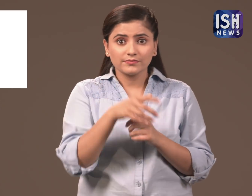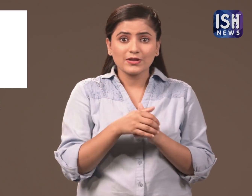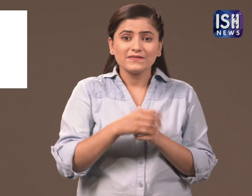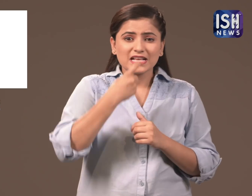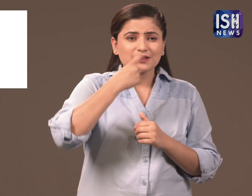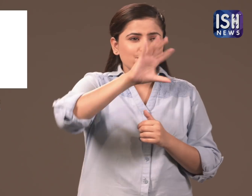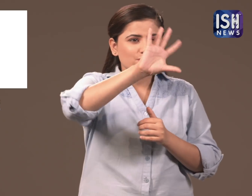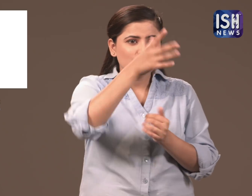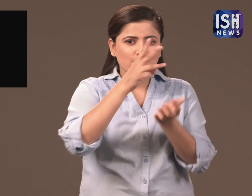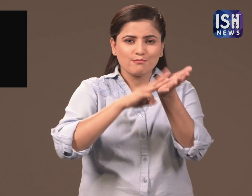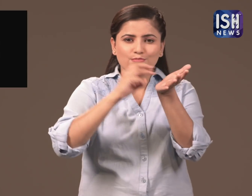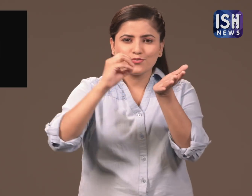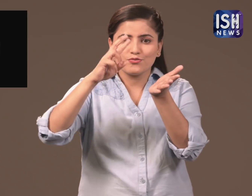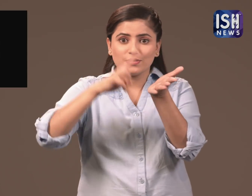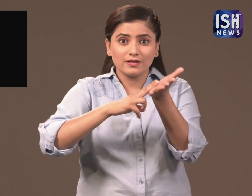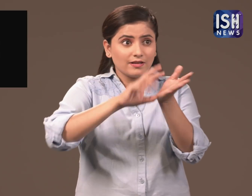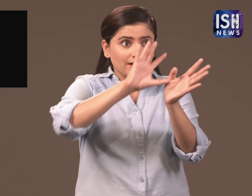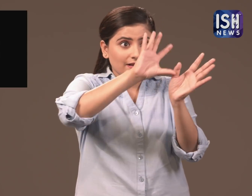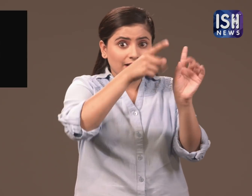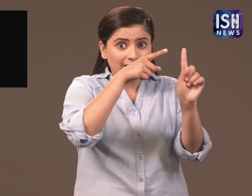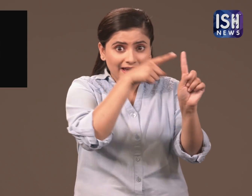This would be India's second launch to the Moon.